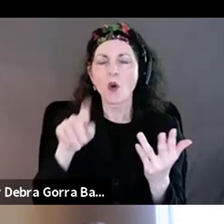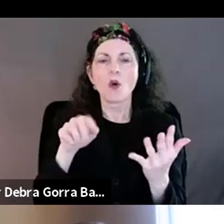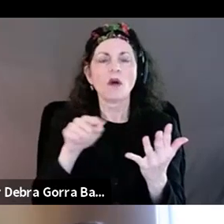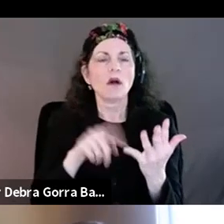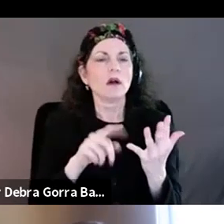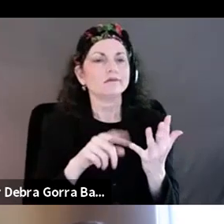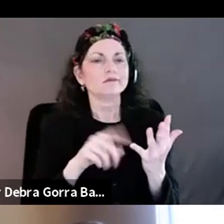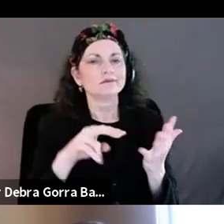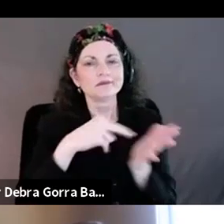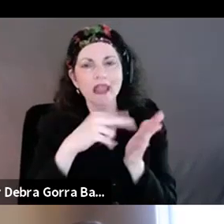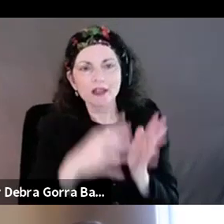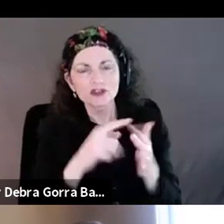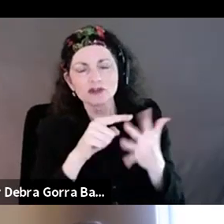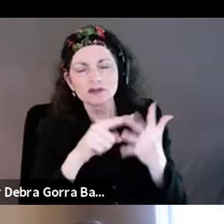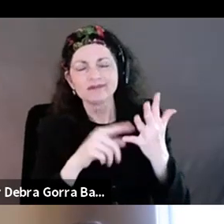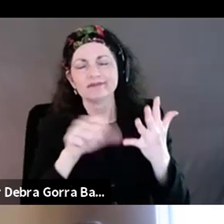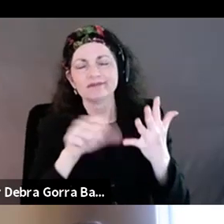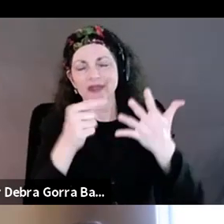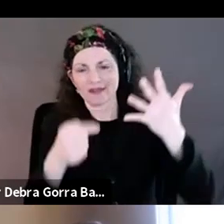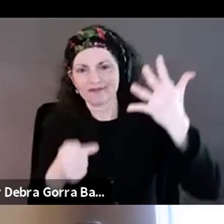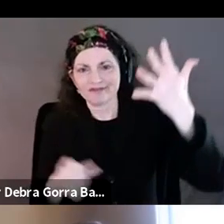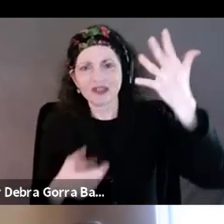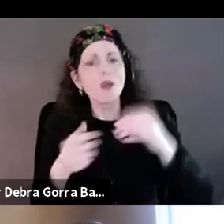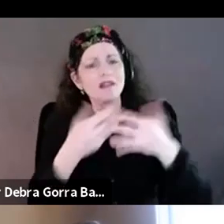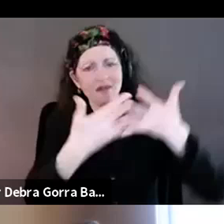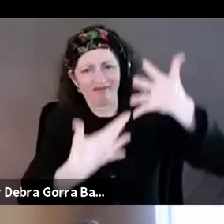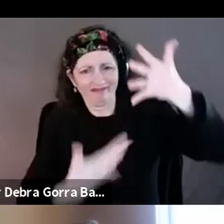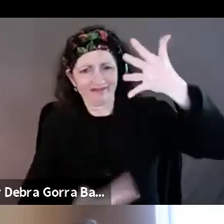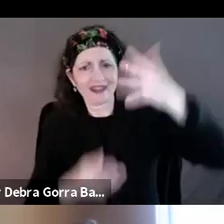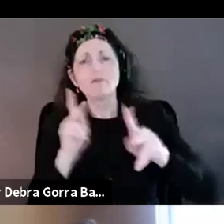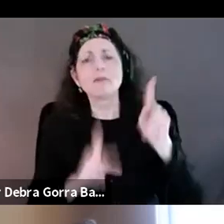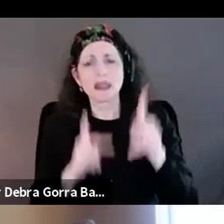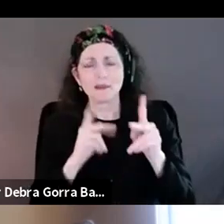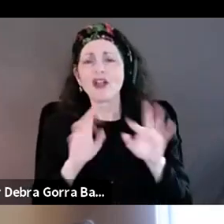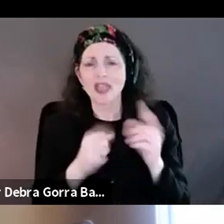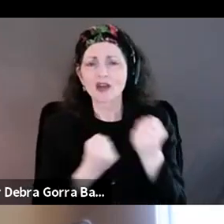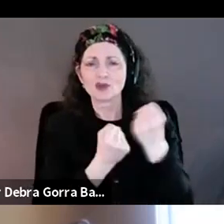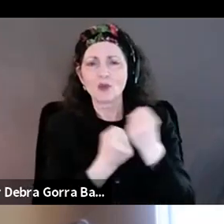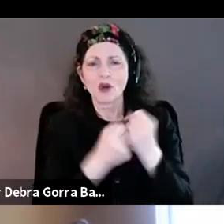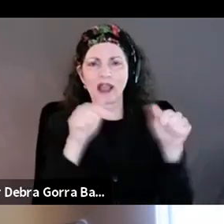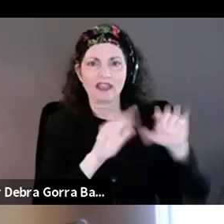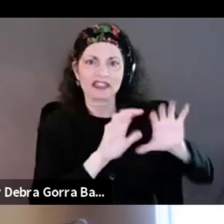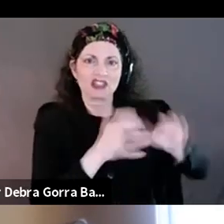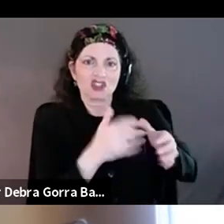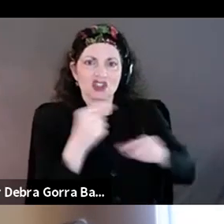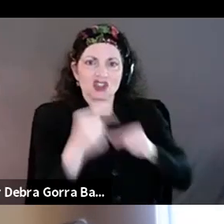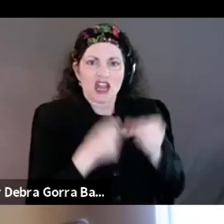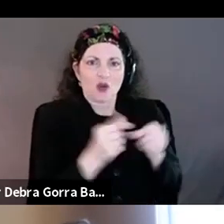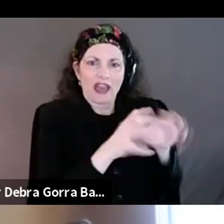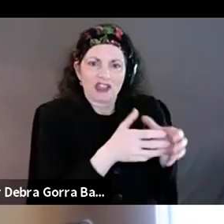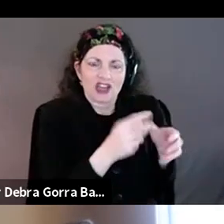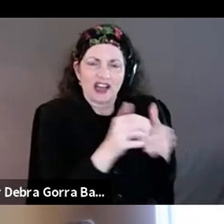to be supporting this, again, this generation of leaders moving forward. So we're really excited about this program.